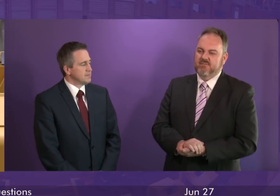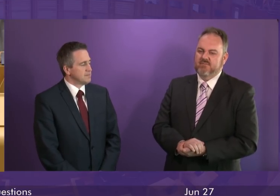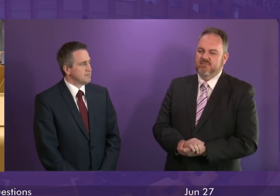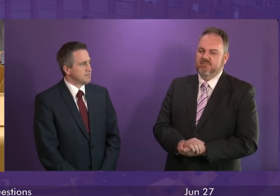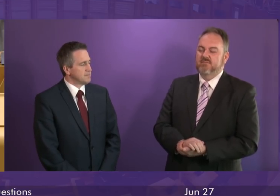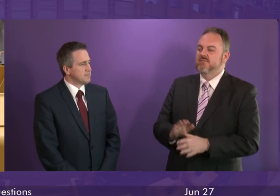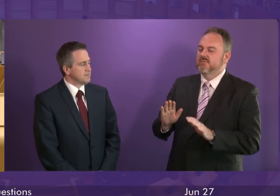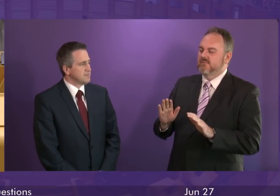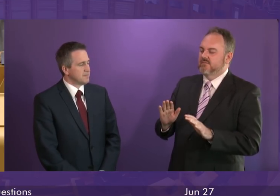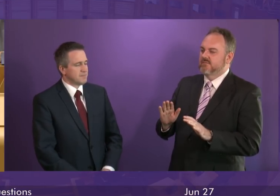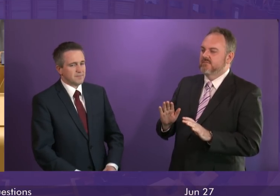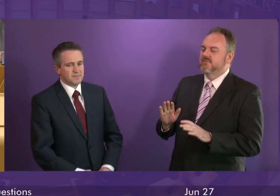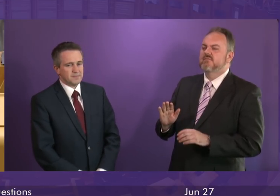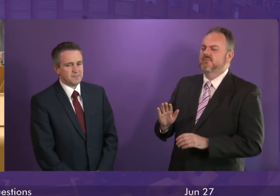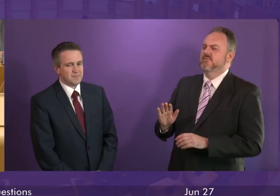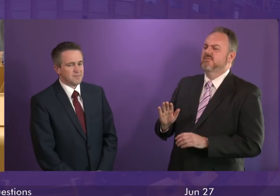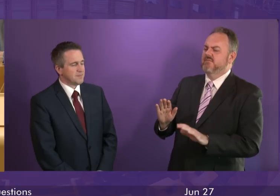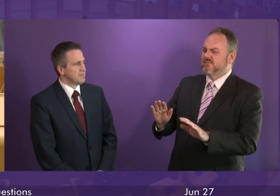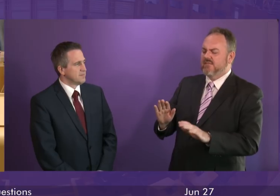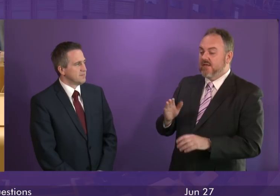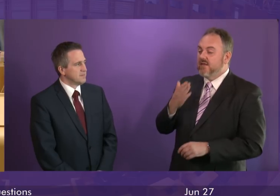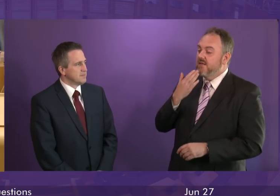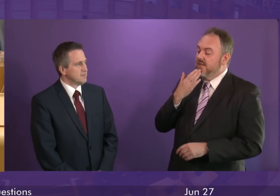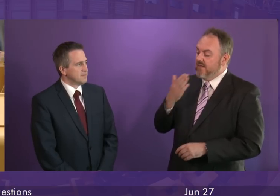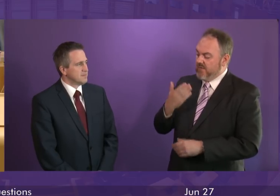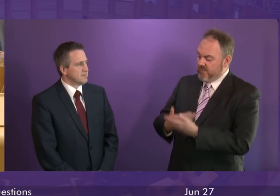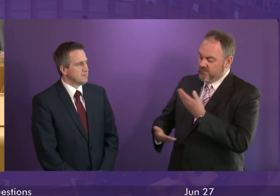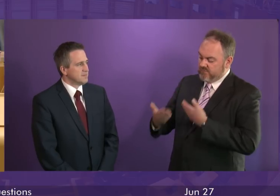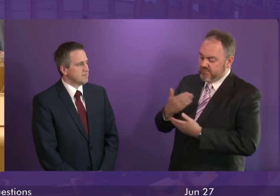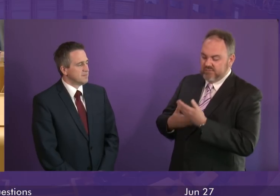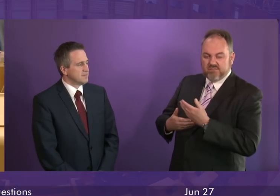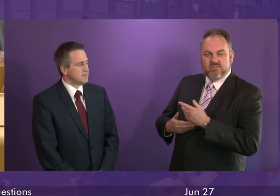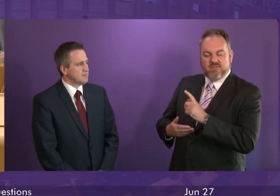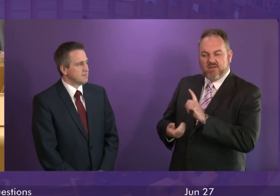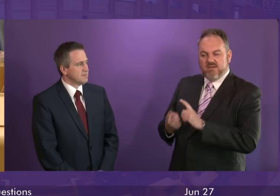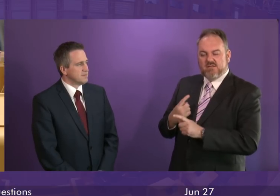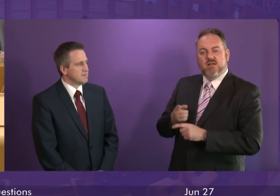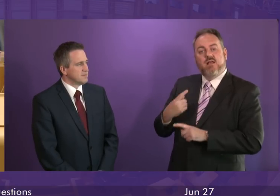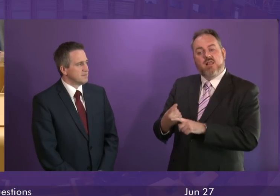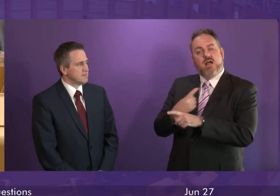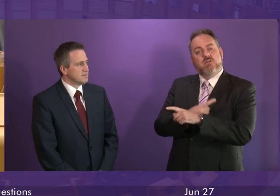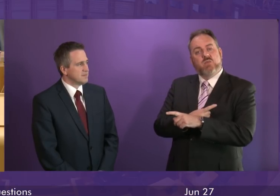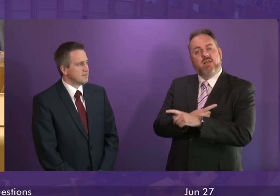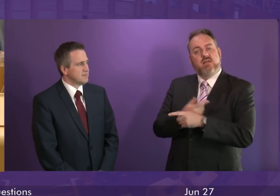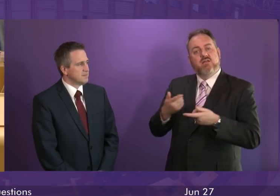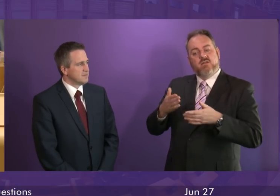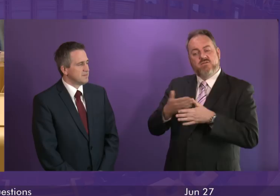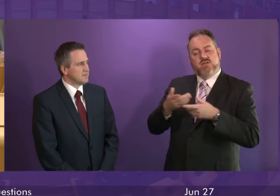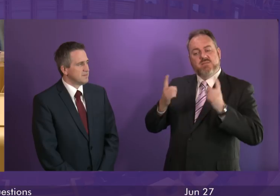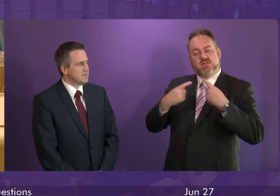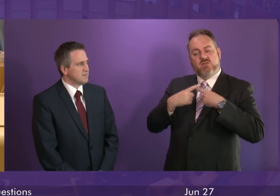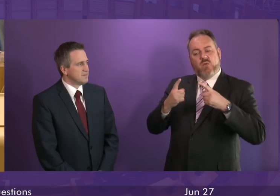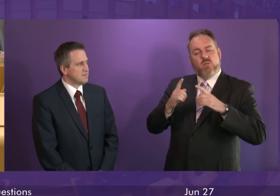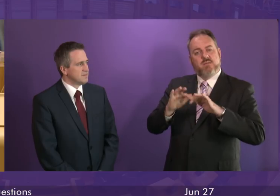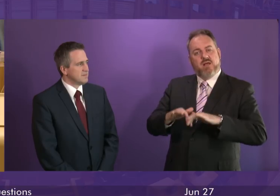I thank the First Minister for that answer. Last week, the First Minister told Parliament that